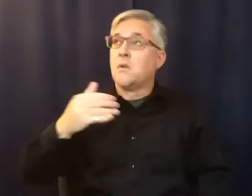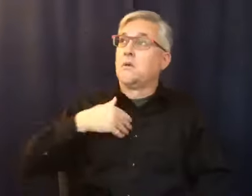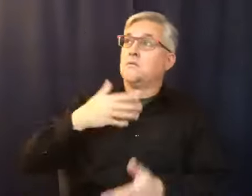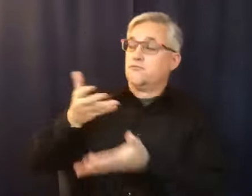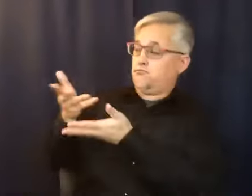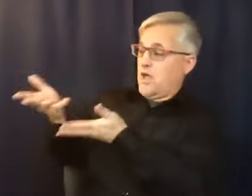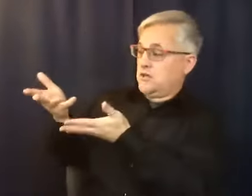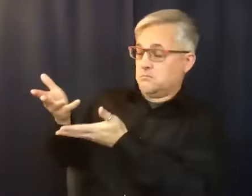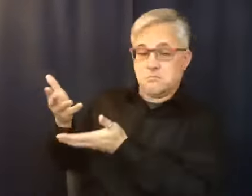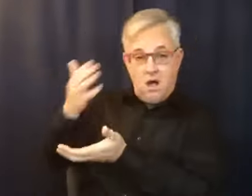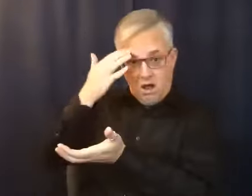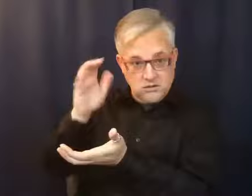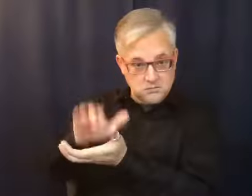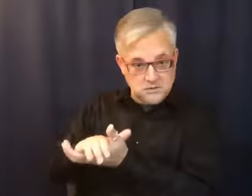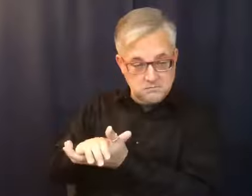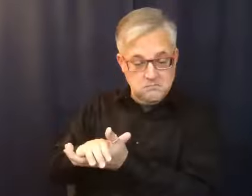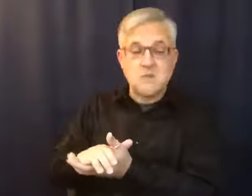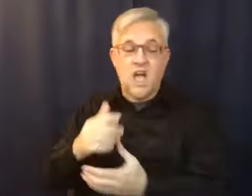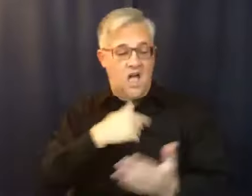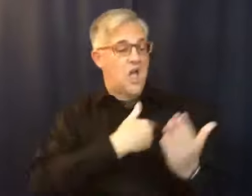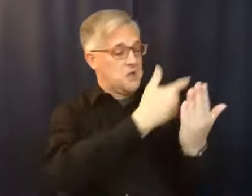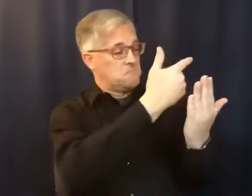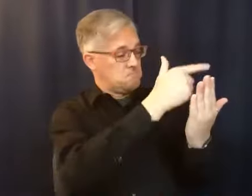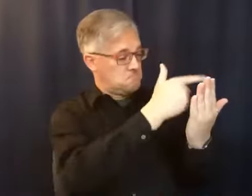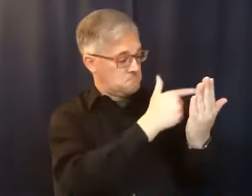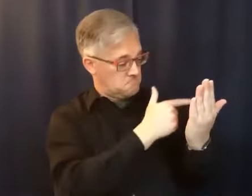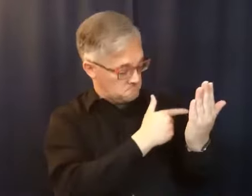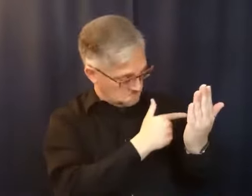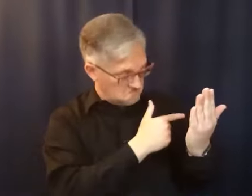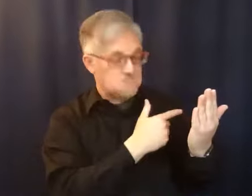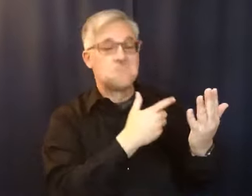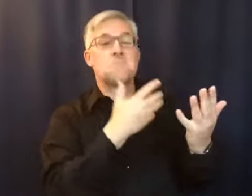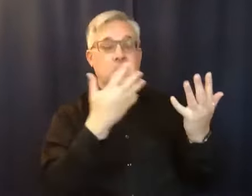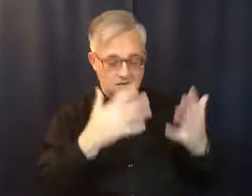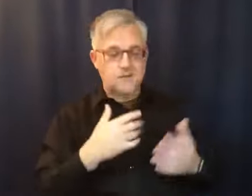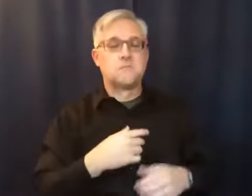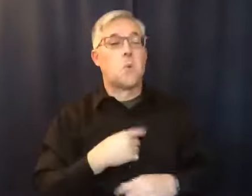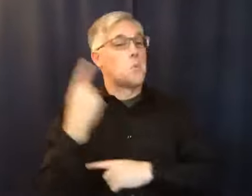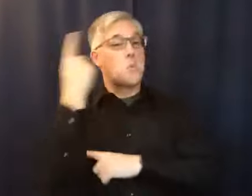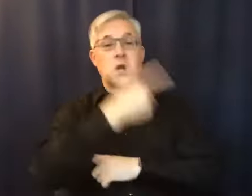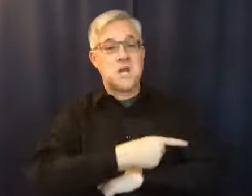after I worked on myself, I looked over one day and this man that I was getting ready to divorce,